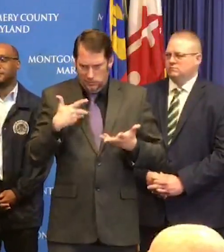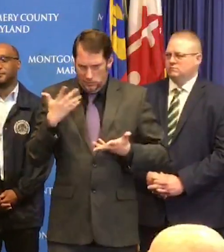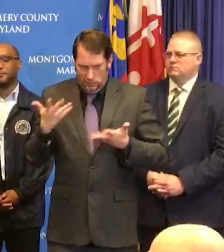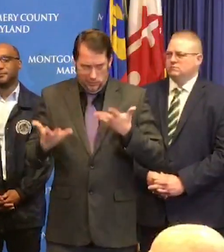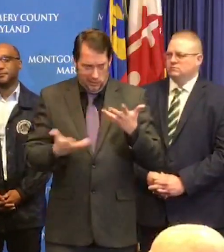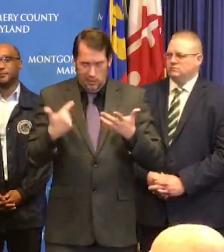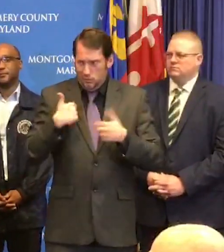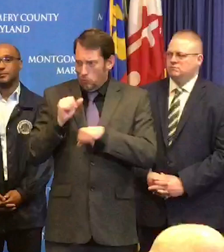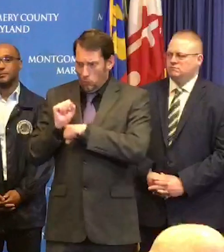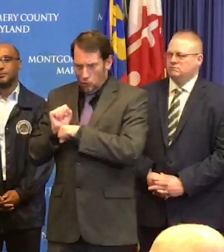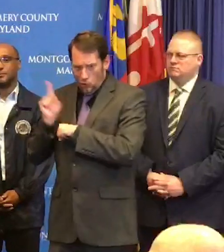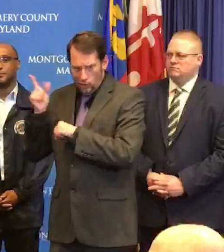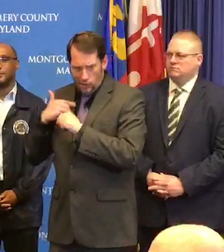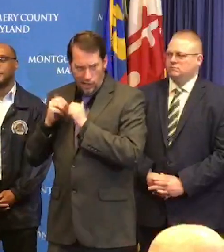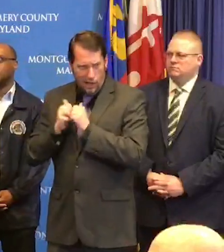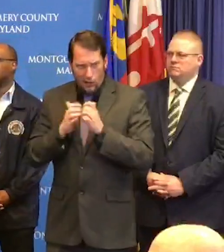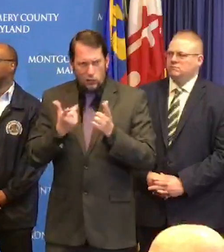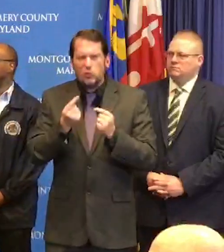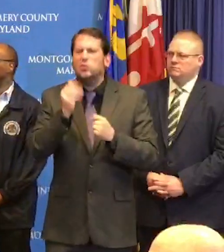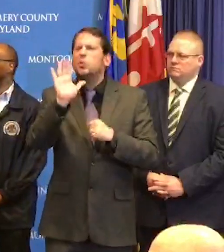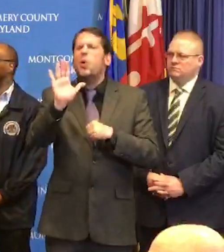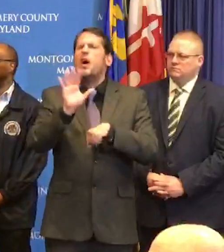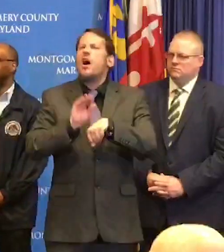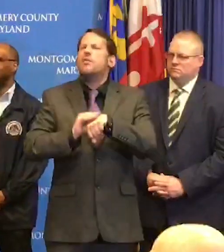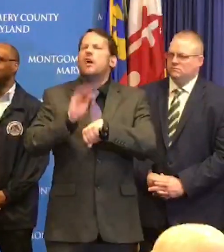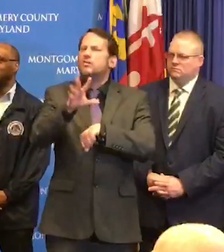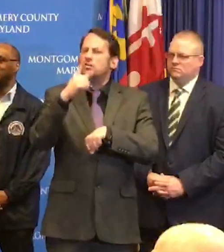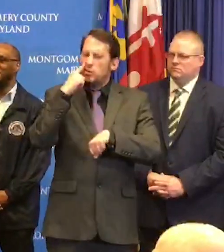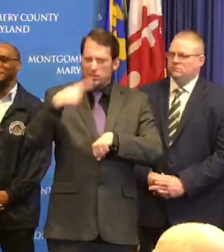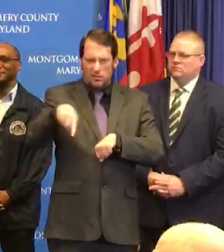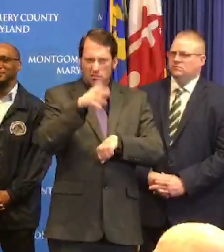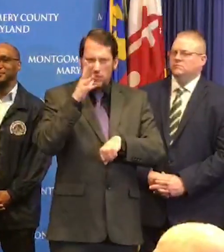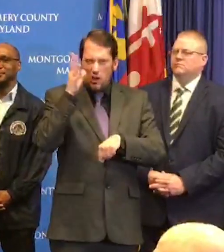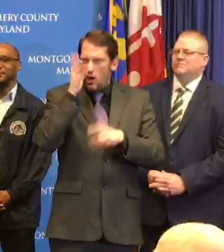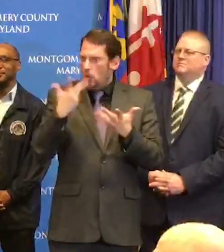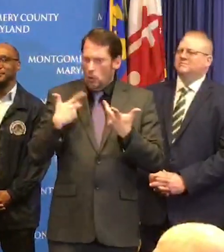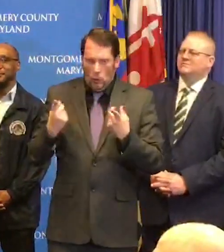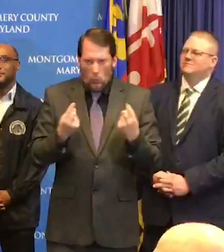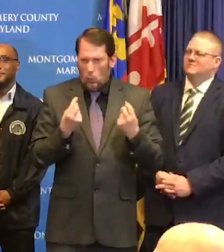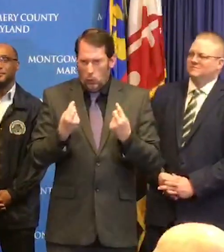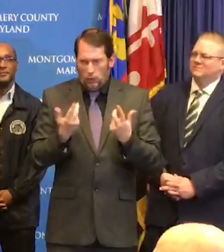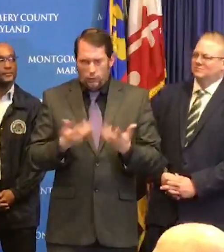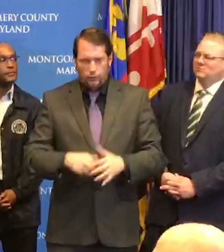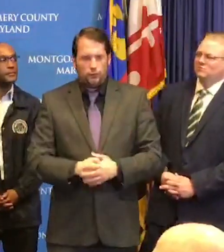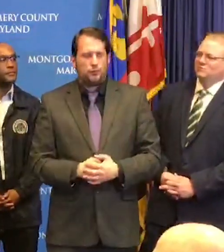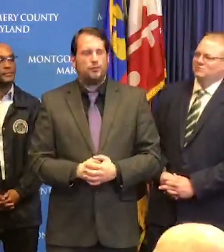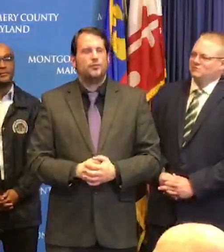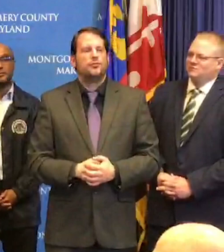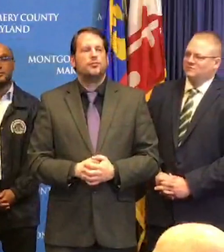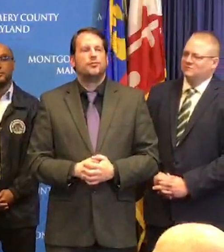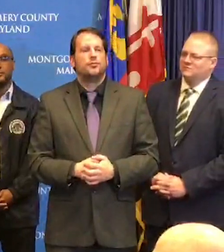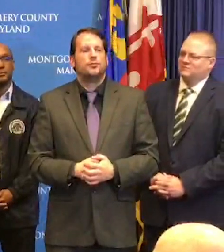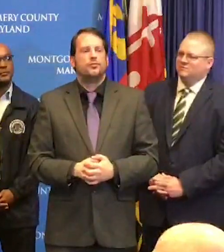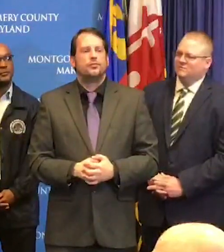been, you know, given this news? If you've been given the news? How do they have this recommendation?